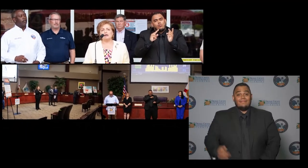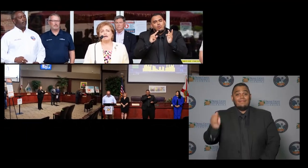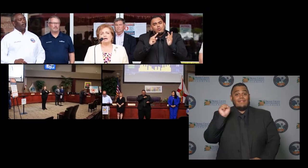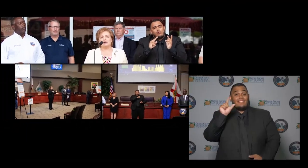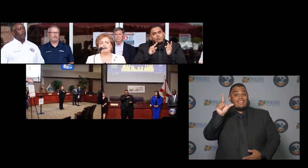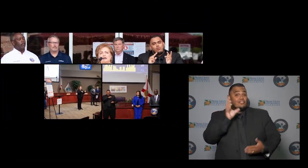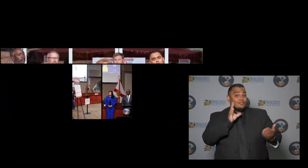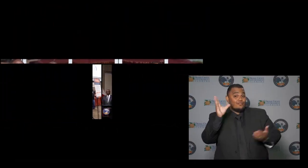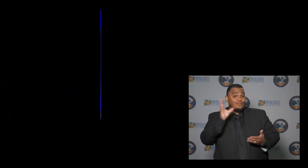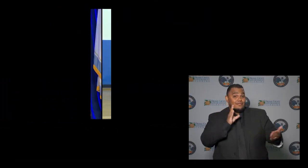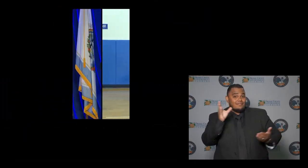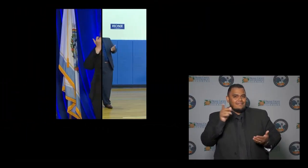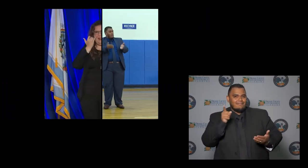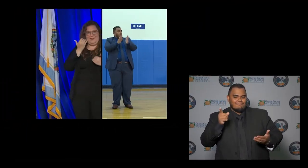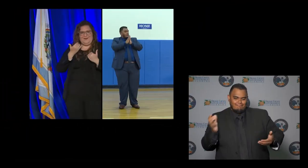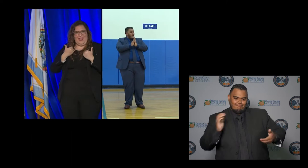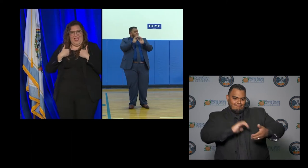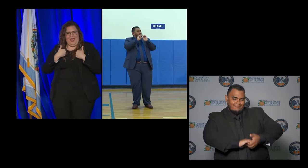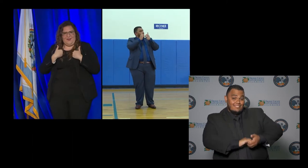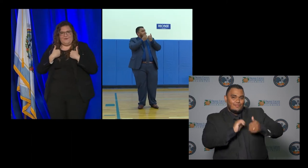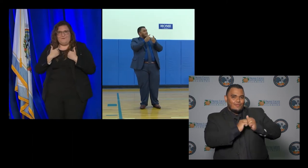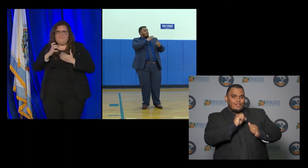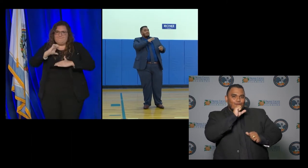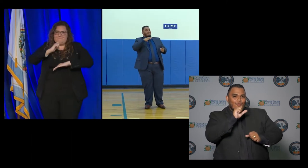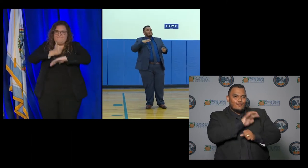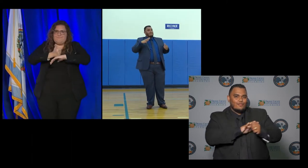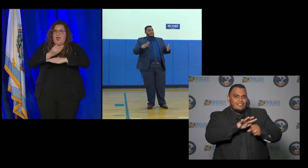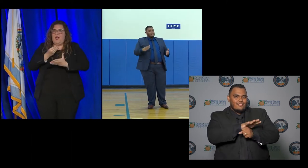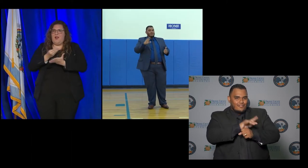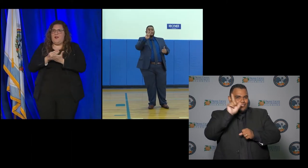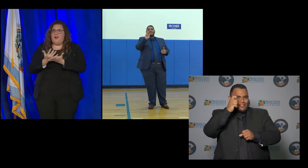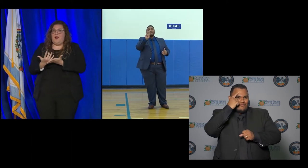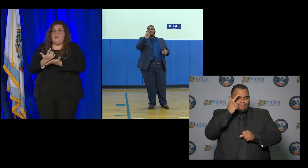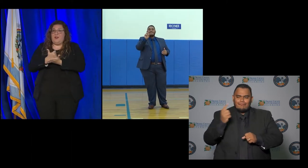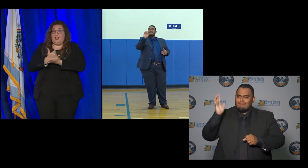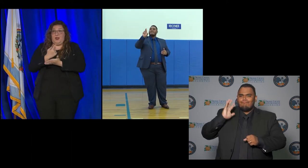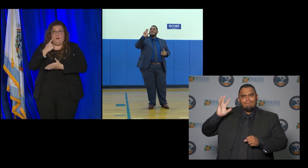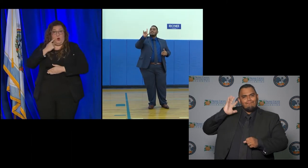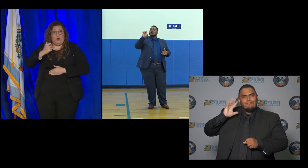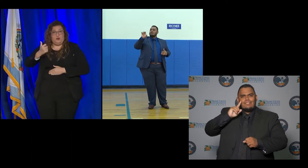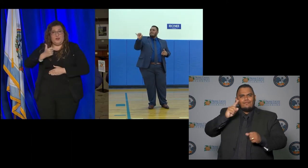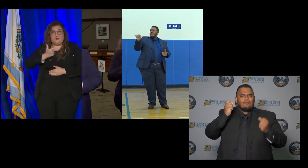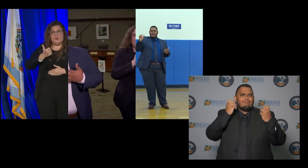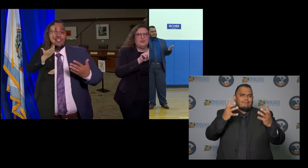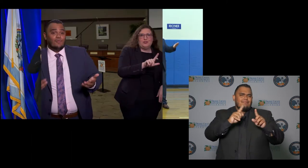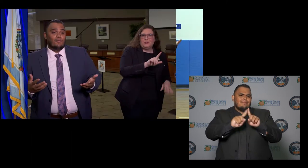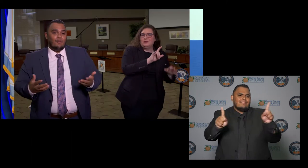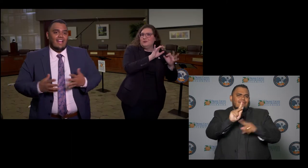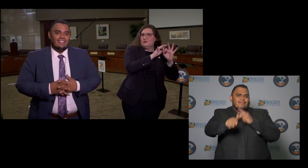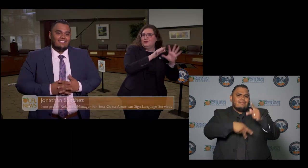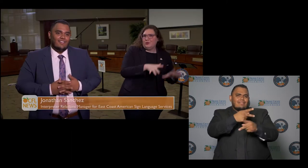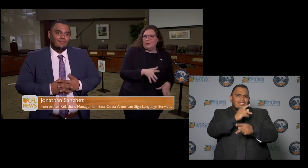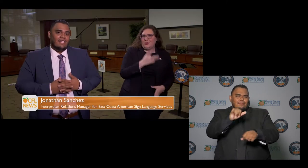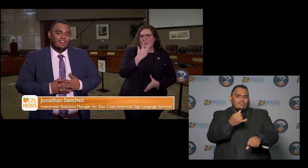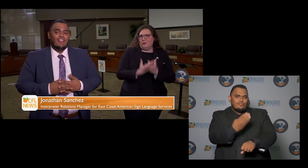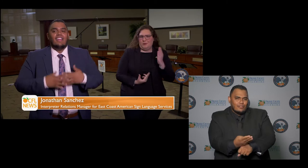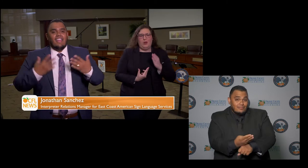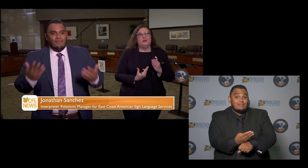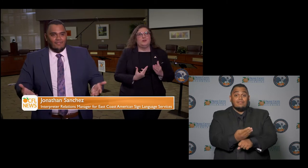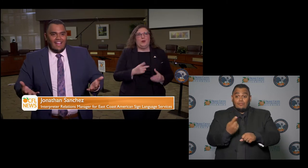ASL services has worked with Orange County government in the past for many different aspects and so when we were asked to come here and provide